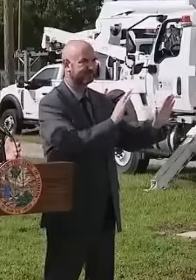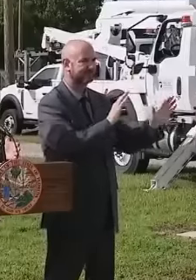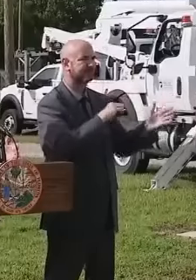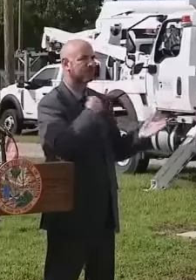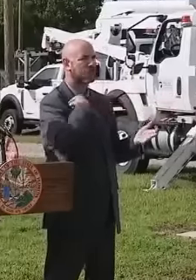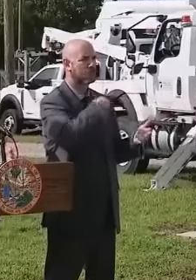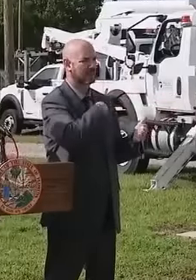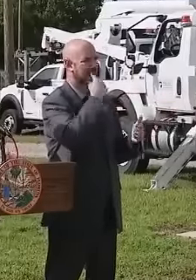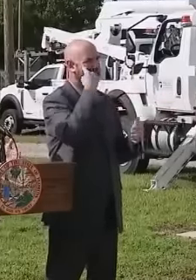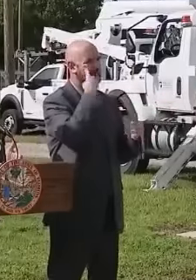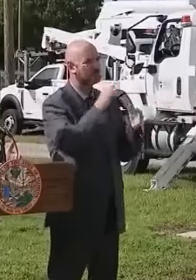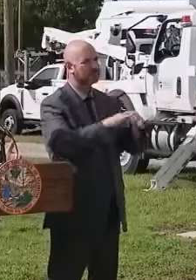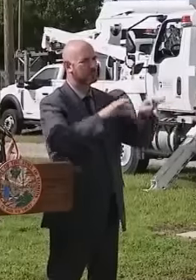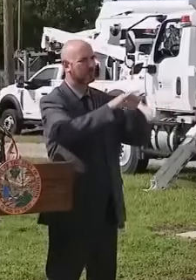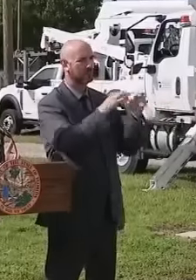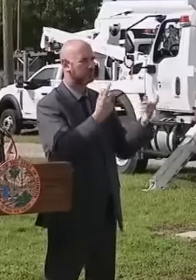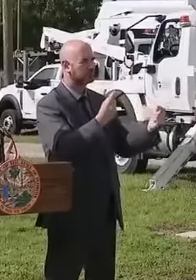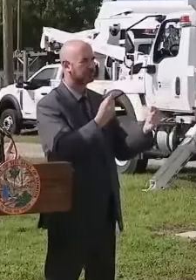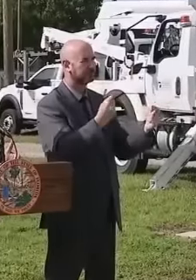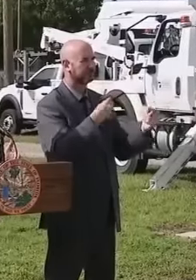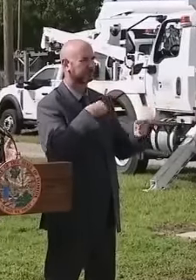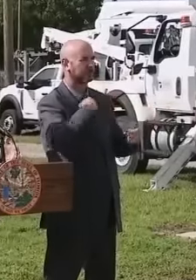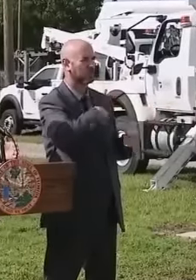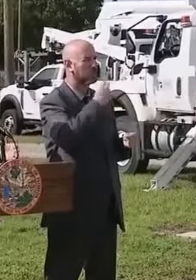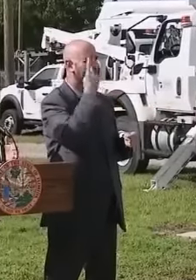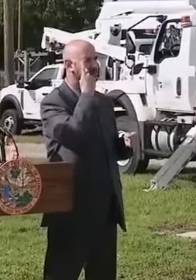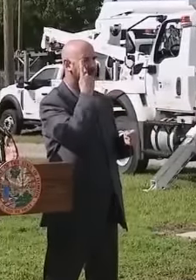as the governor's mentioned, a Cat 1 to Cat 4 storm.